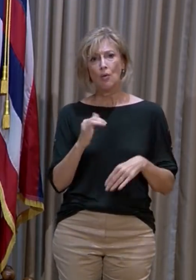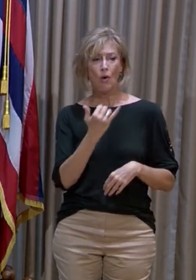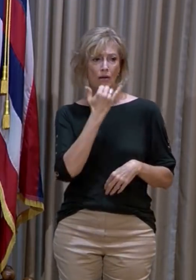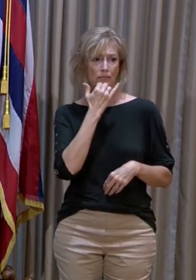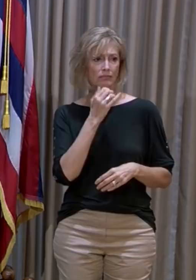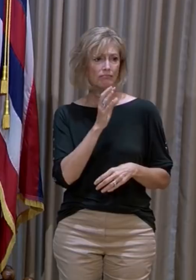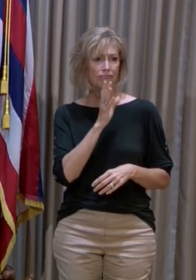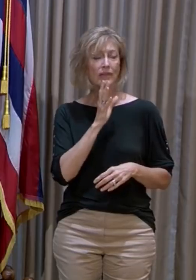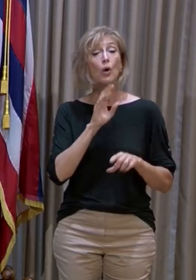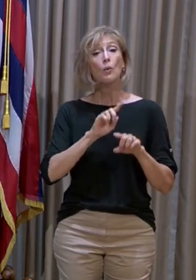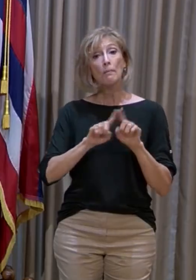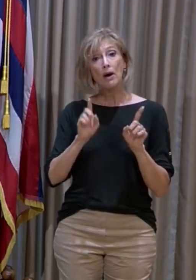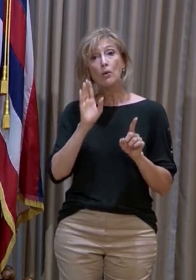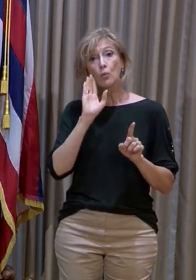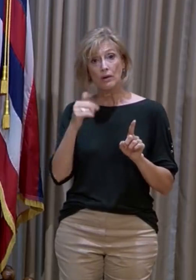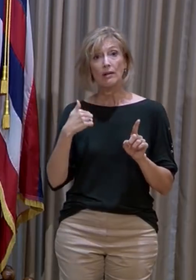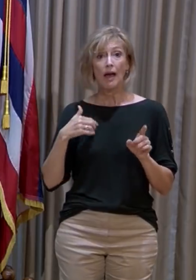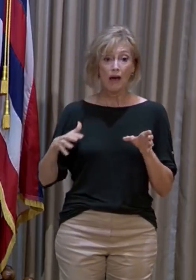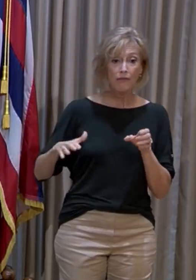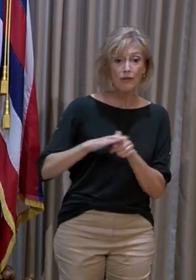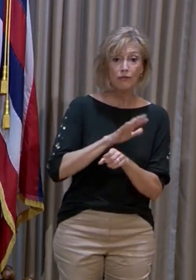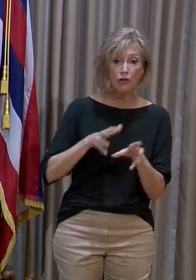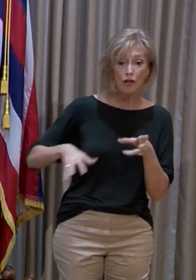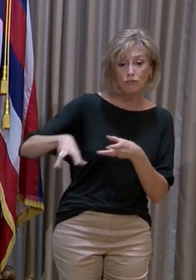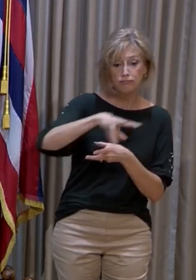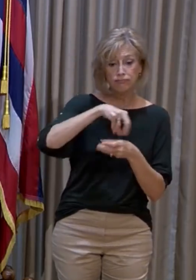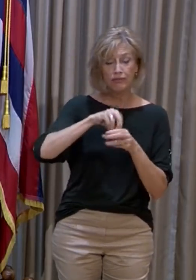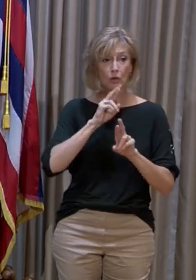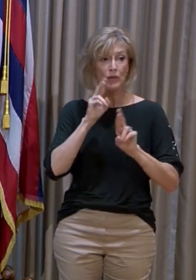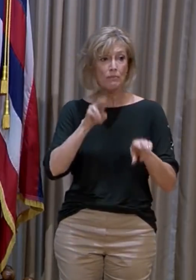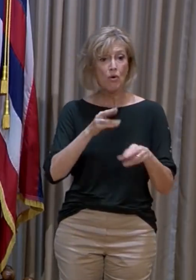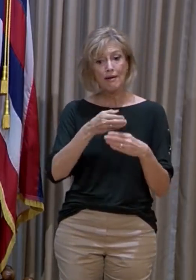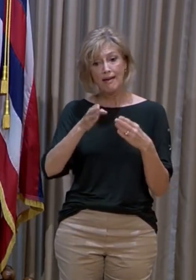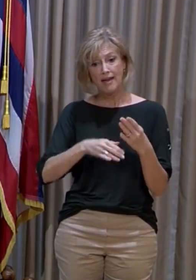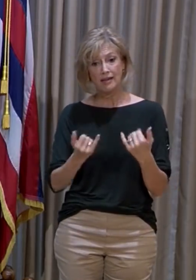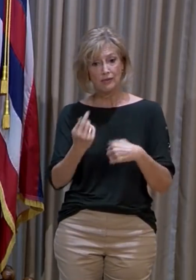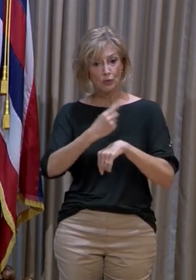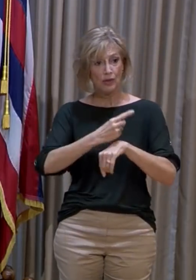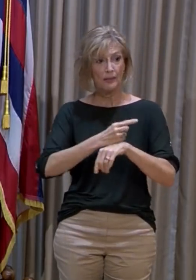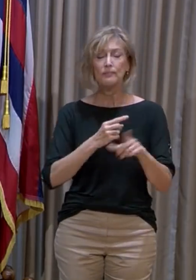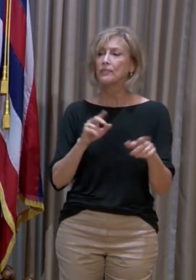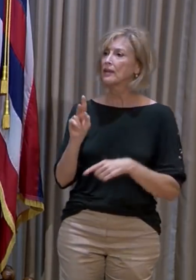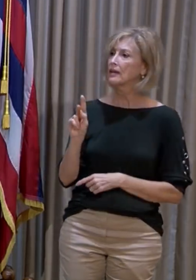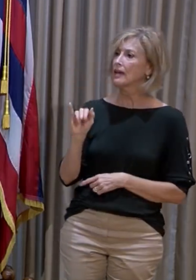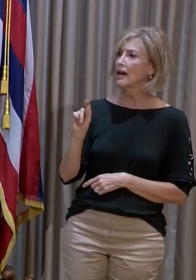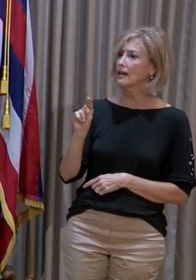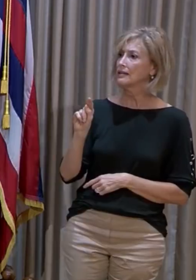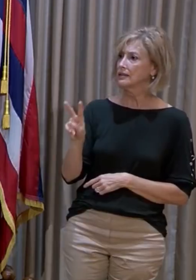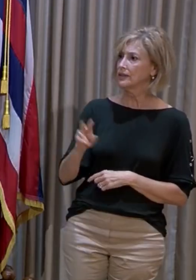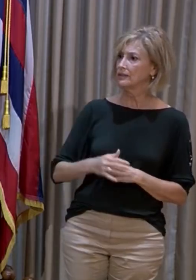comprehensive report by the end of the day. All right, going on to Tom George, KITV. Tom?